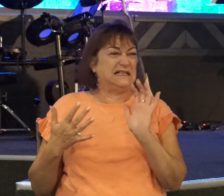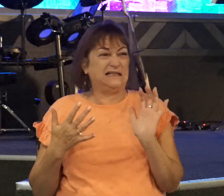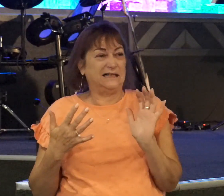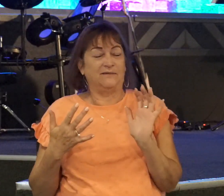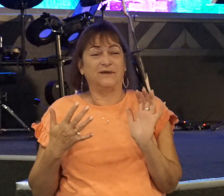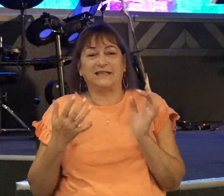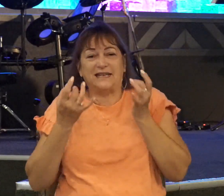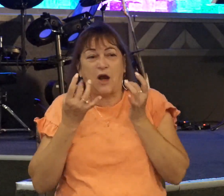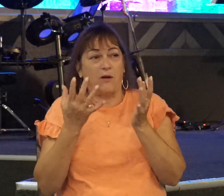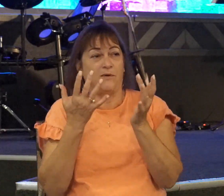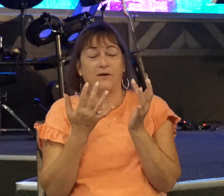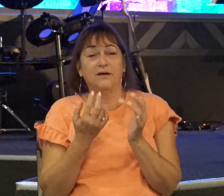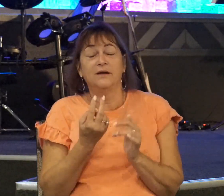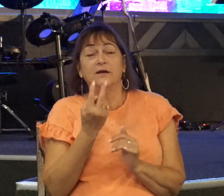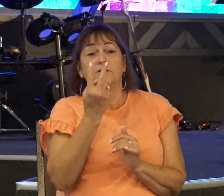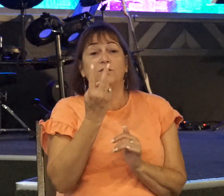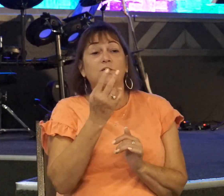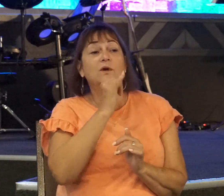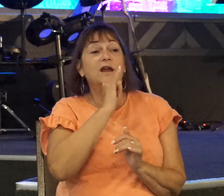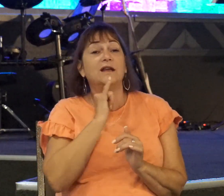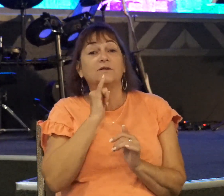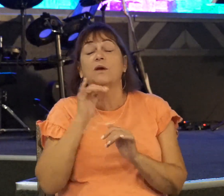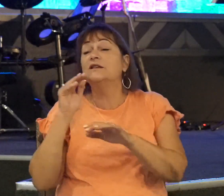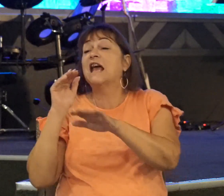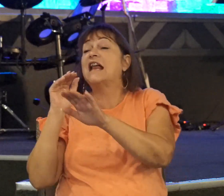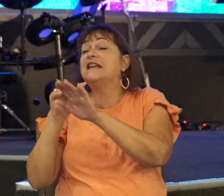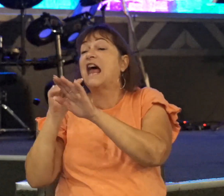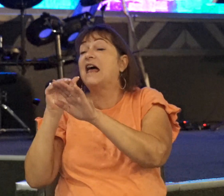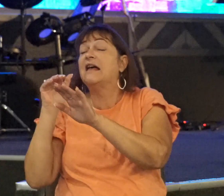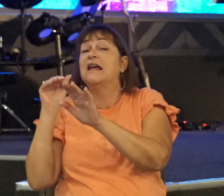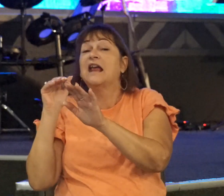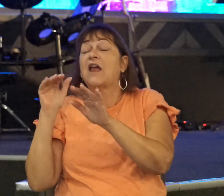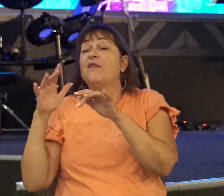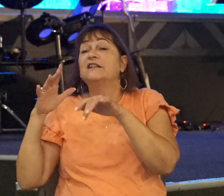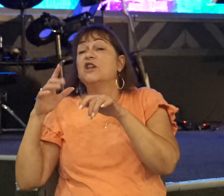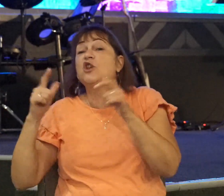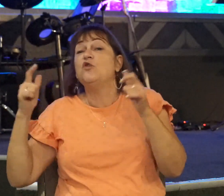here these two Israelites attacked them, and then this massive earthquake hits. Right?